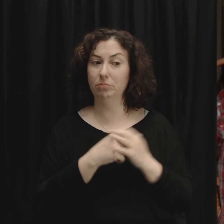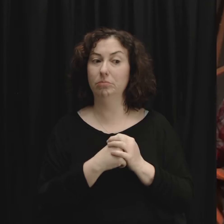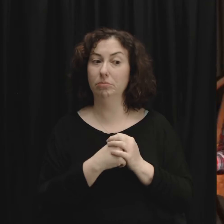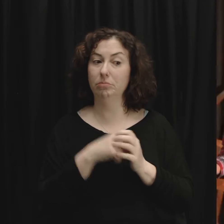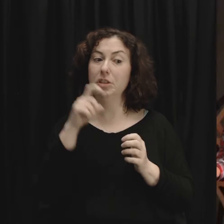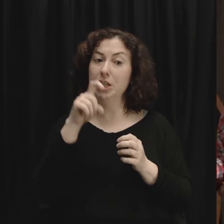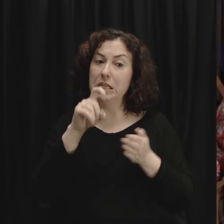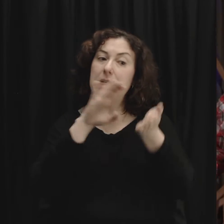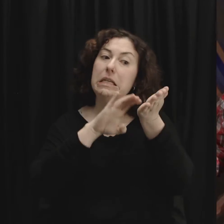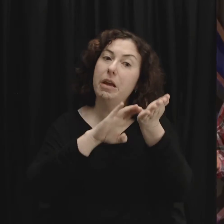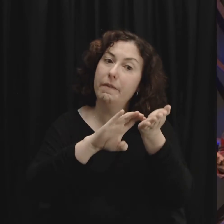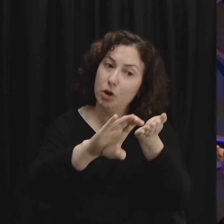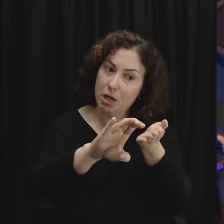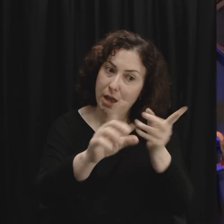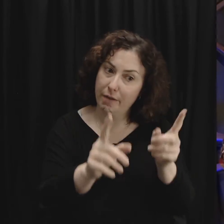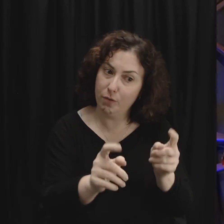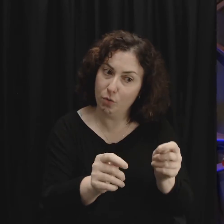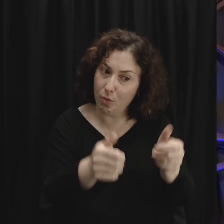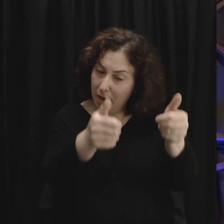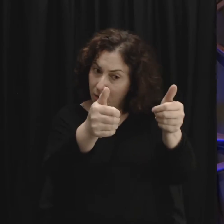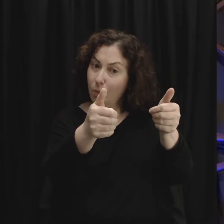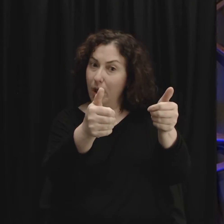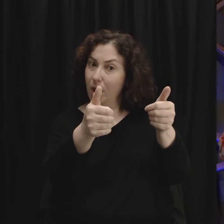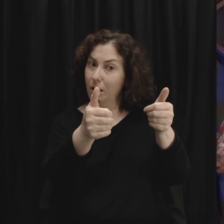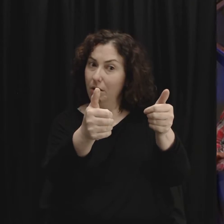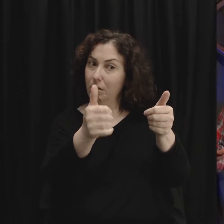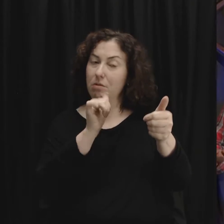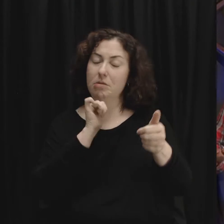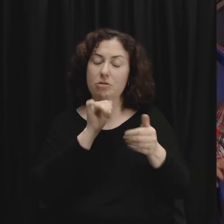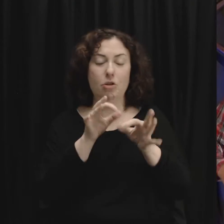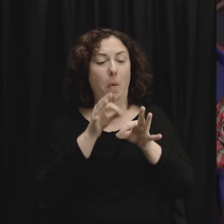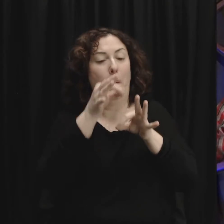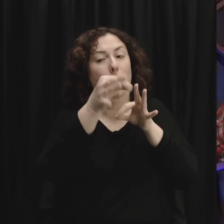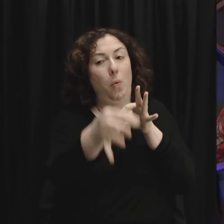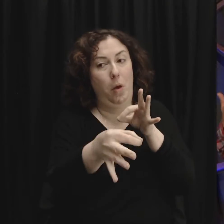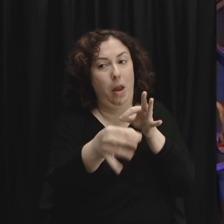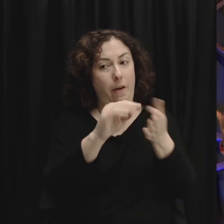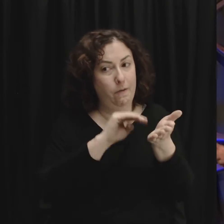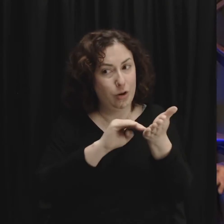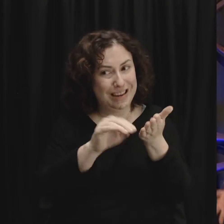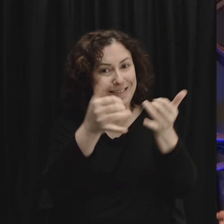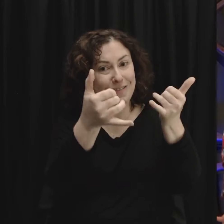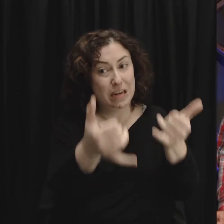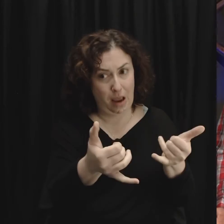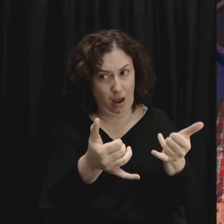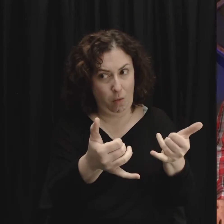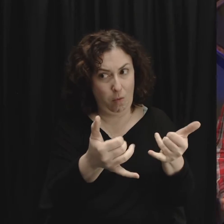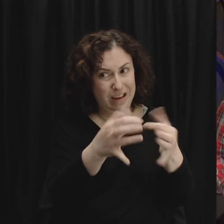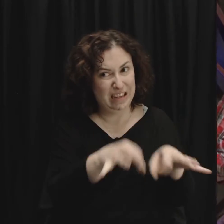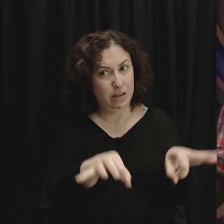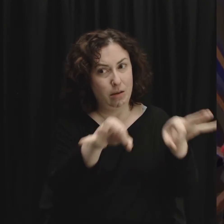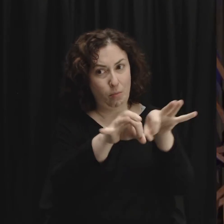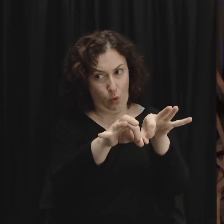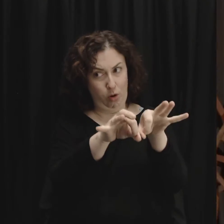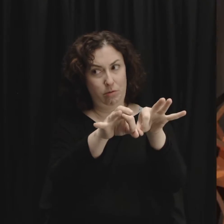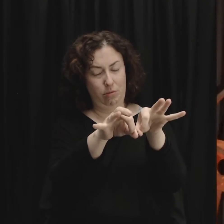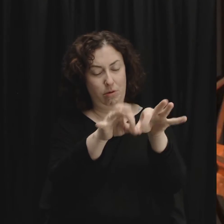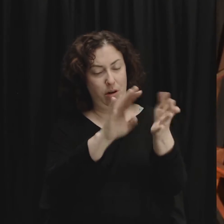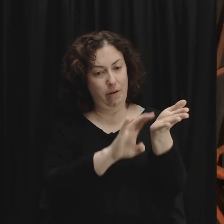to forgive. And forgiveness is just a key component of how to be a peacemaker and how to deal in a healthy way